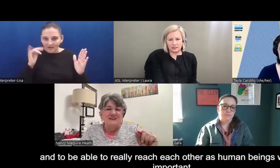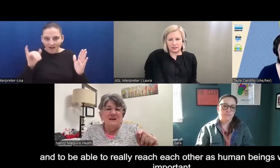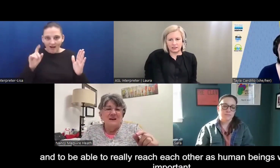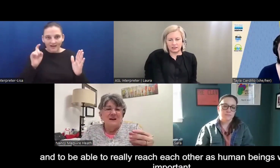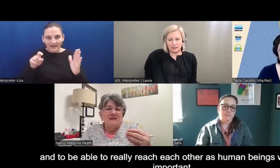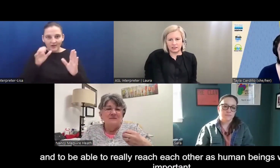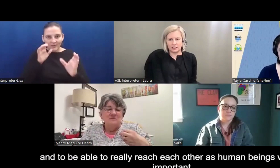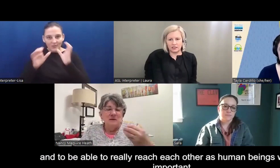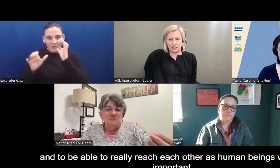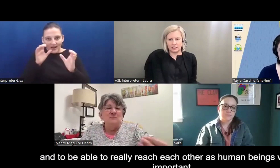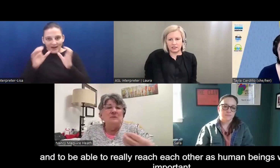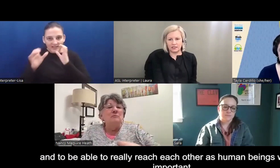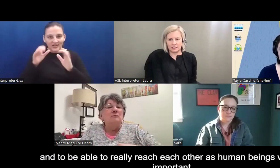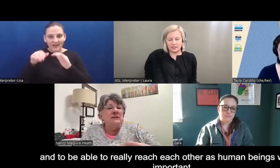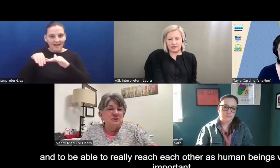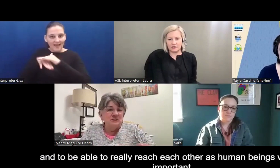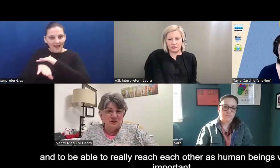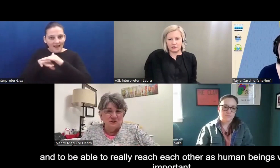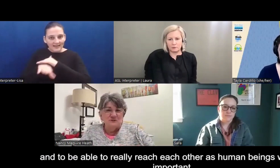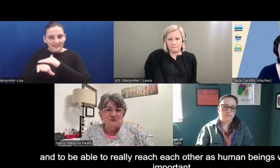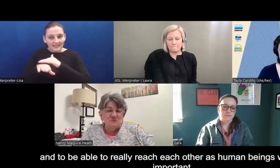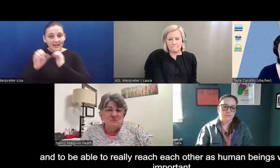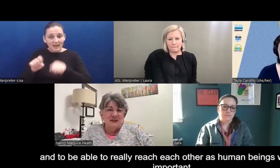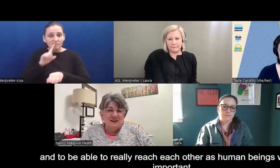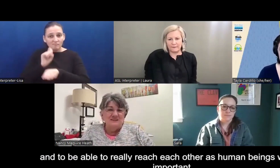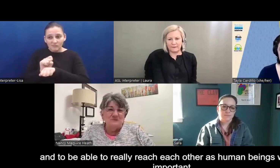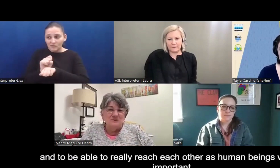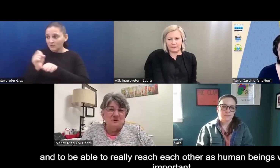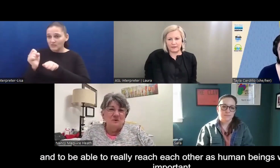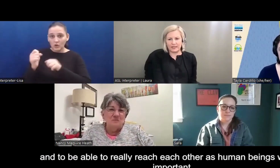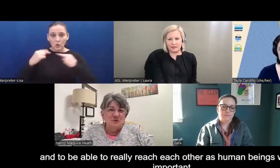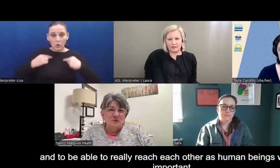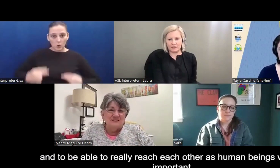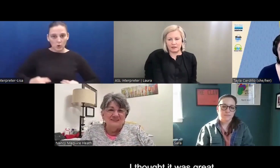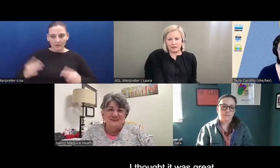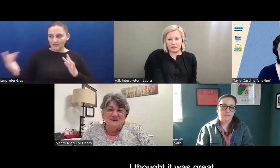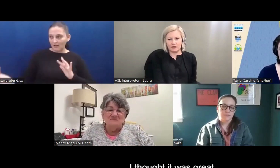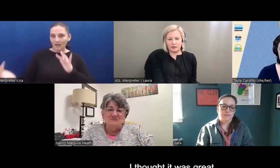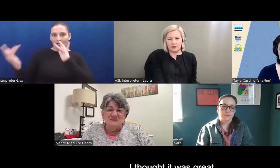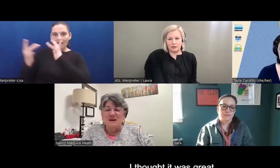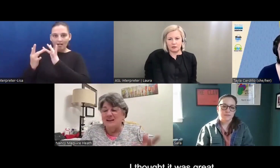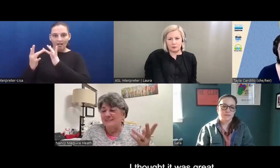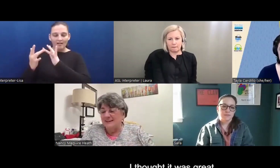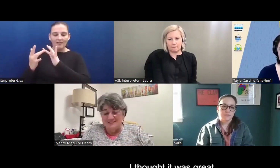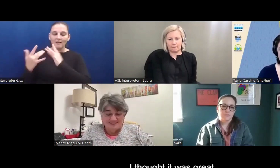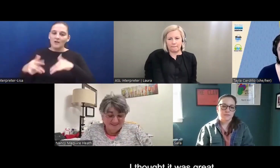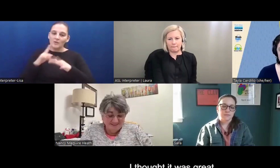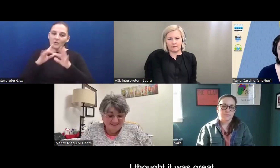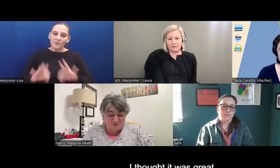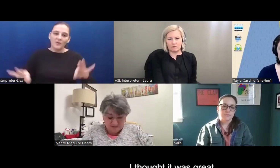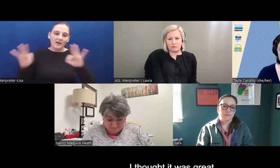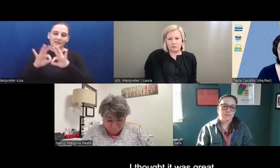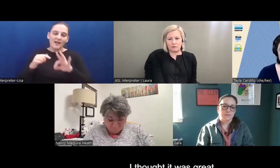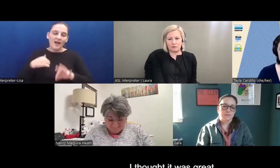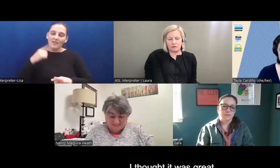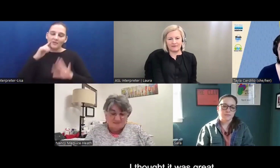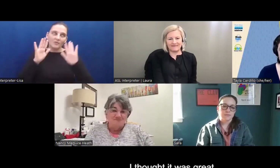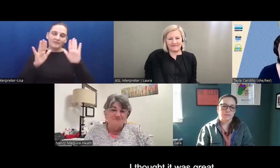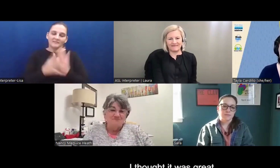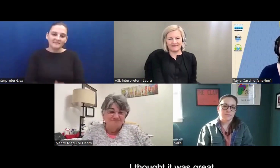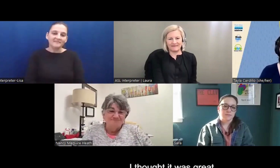and to be able to really reach each other as human beings was so important. Um, so I, I just thought it was great.